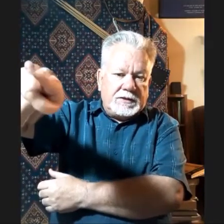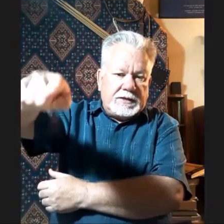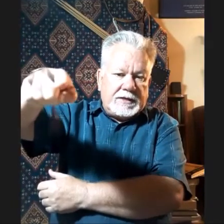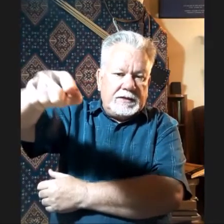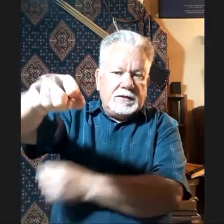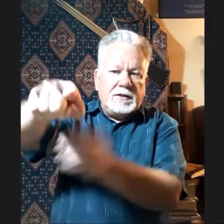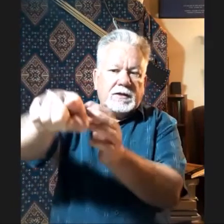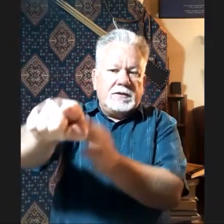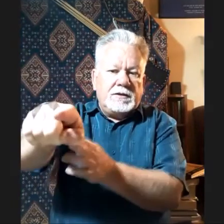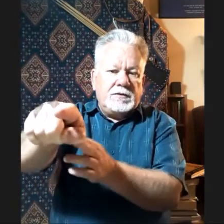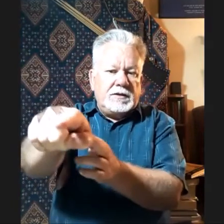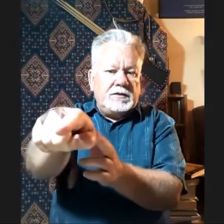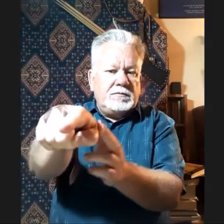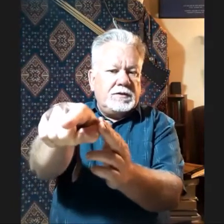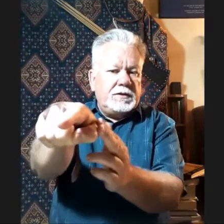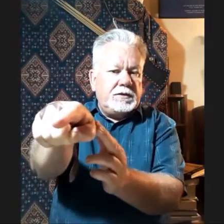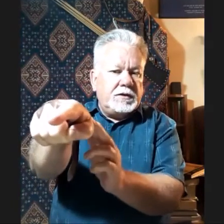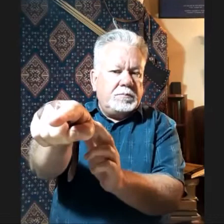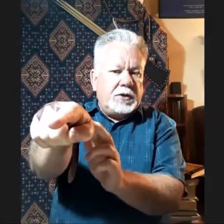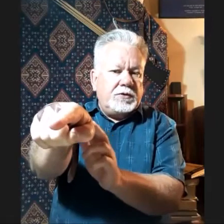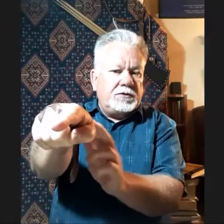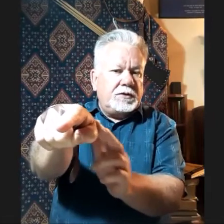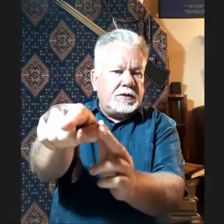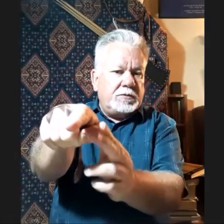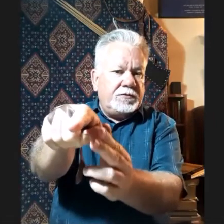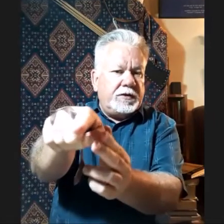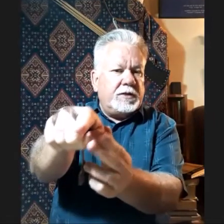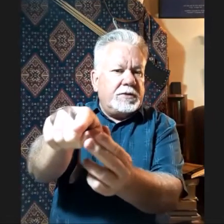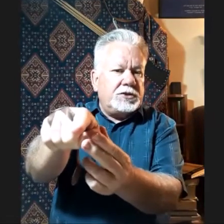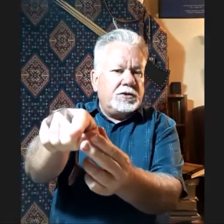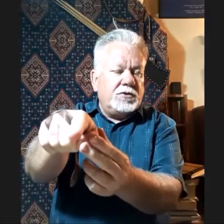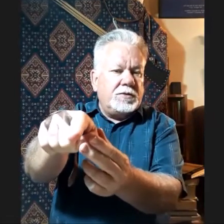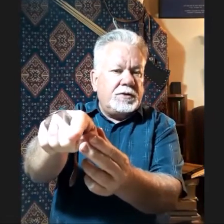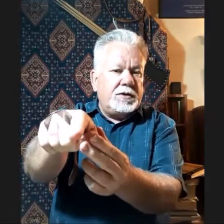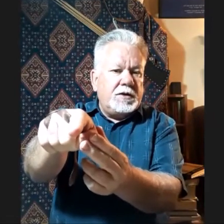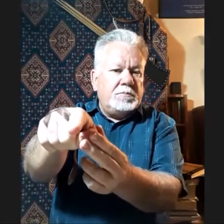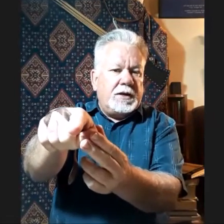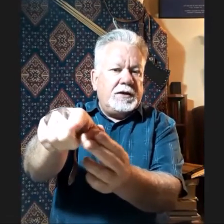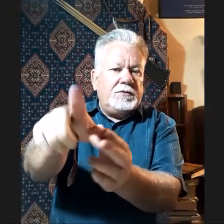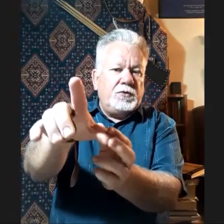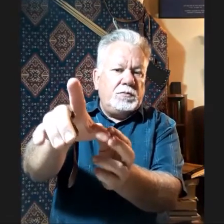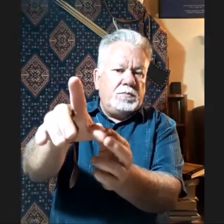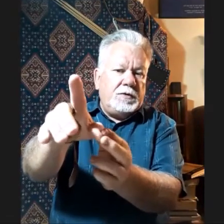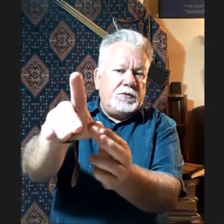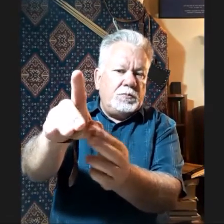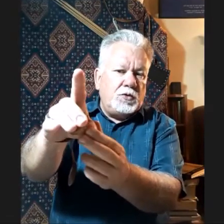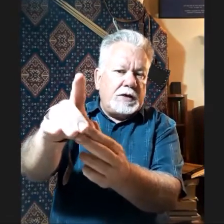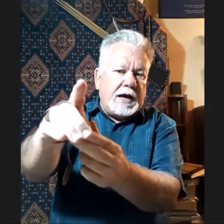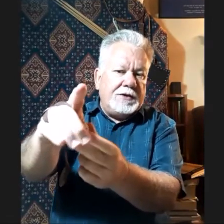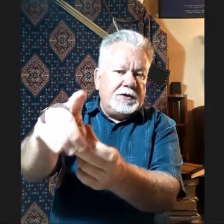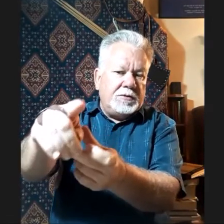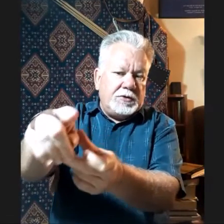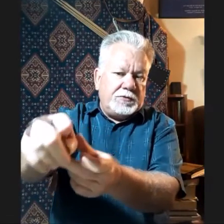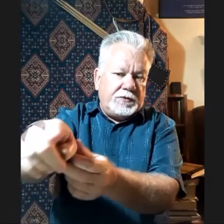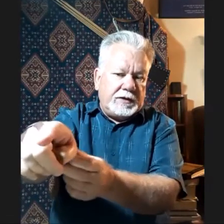that, the bones of the thumb are fairly much in alignment. But if you put it under the middle finger,